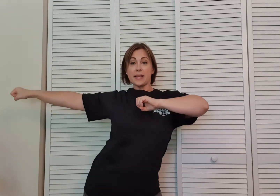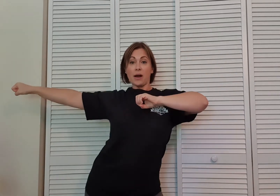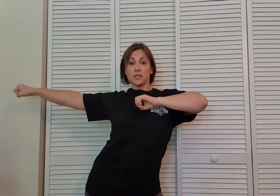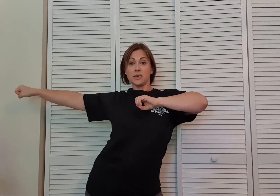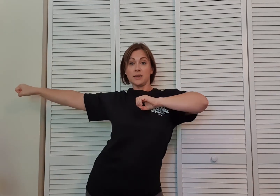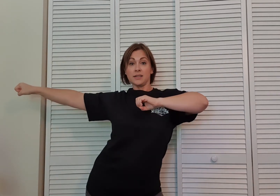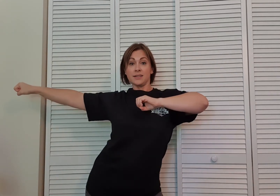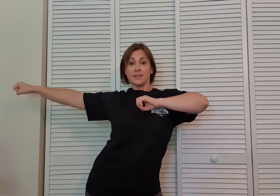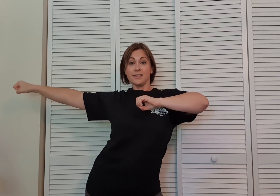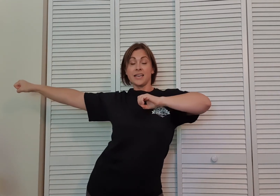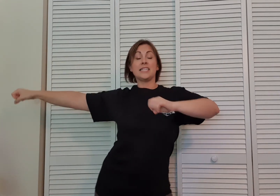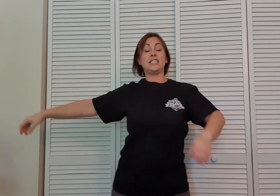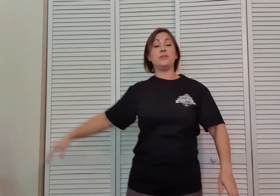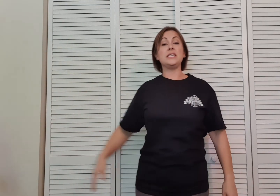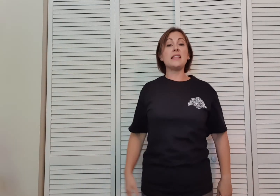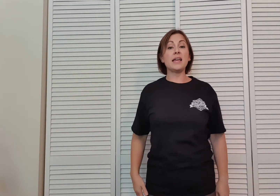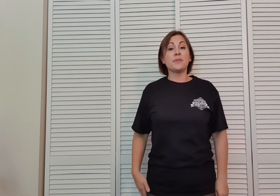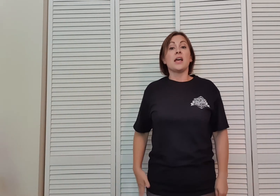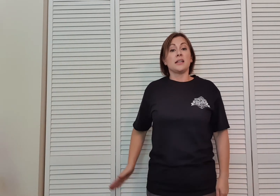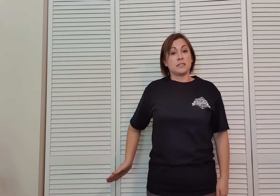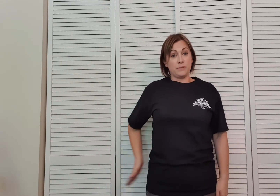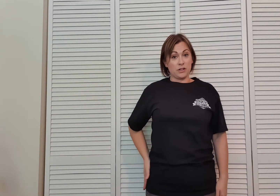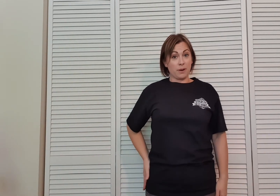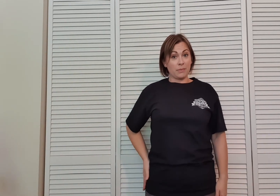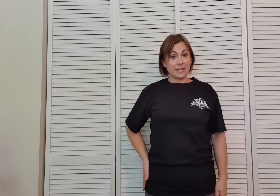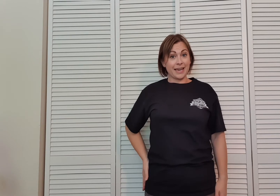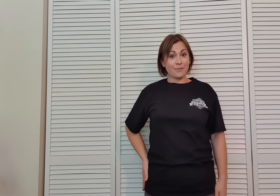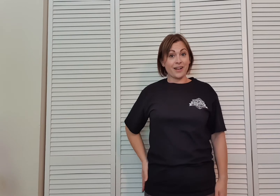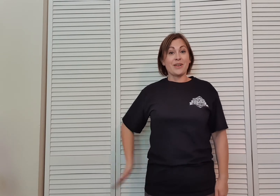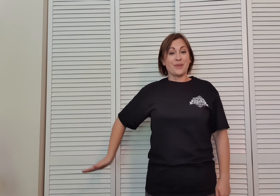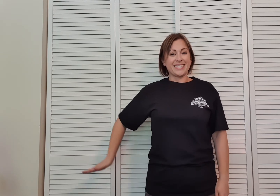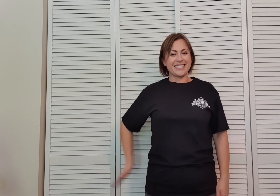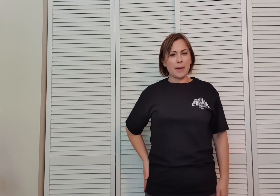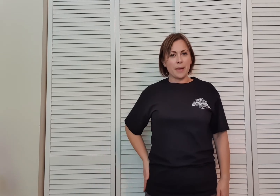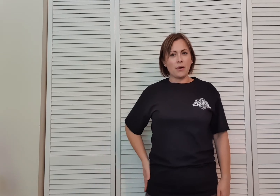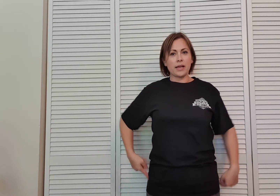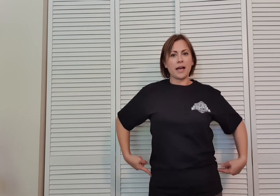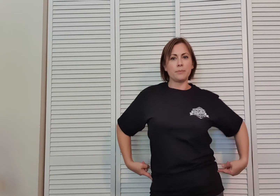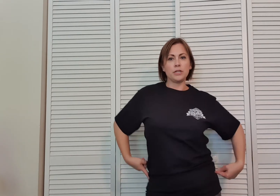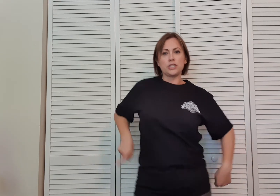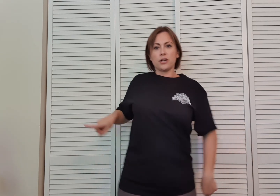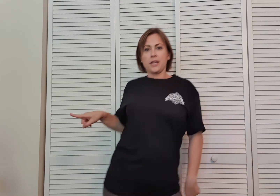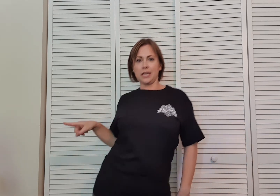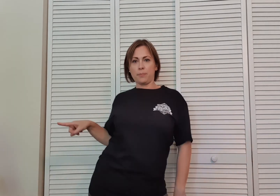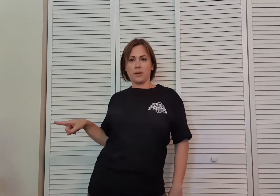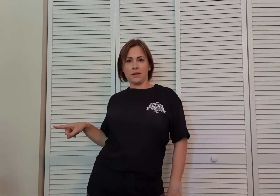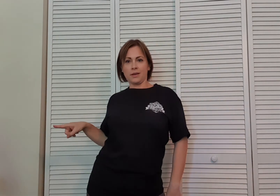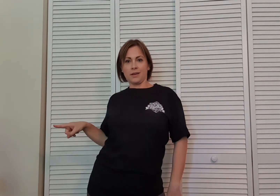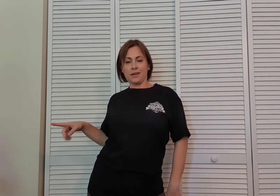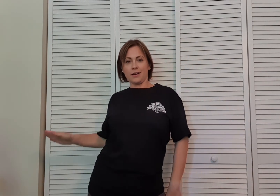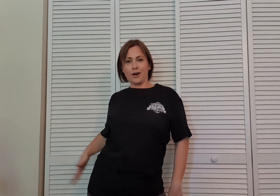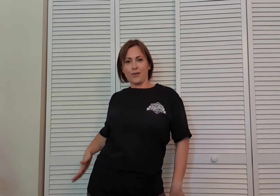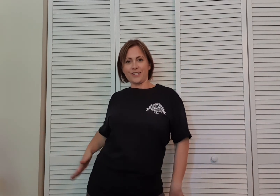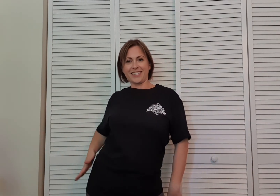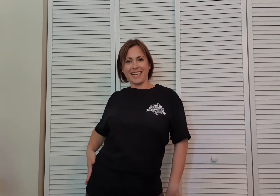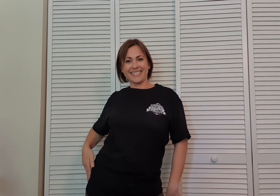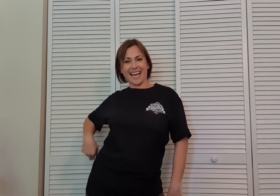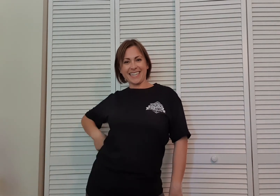out. Did you see that? It's near the bottom of the camera. Let's step out and kind of put your hip over to that side.